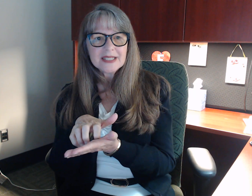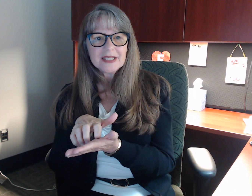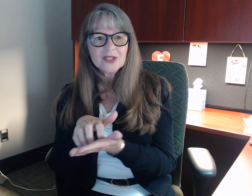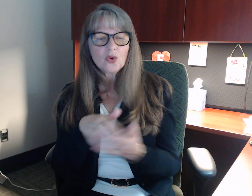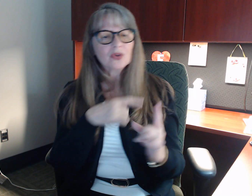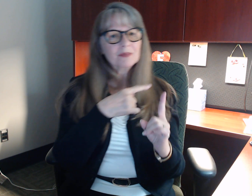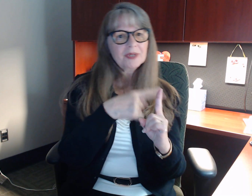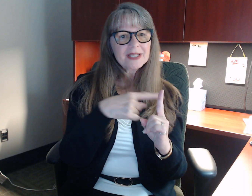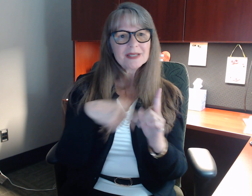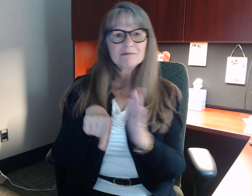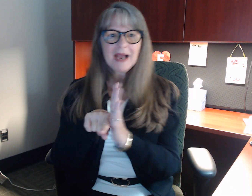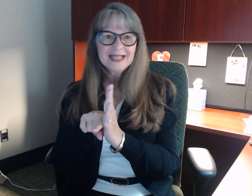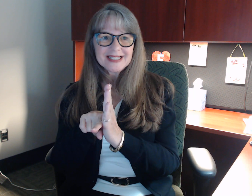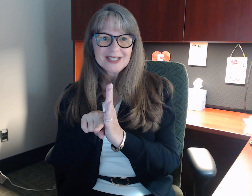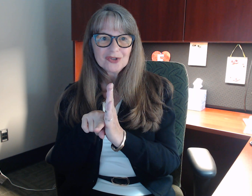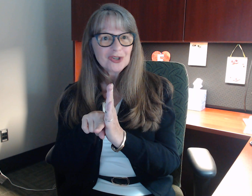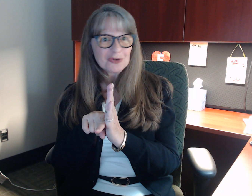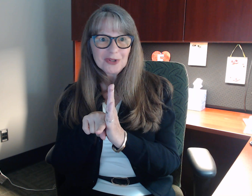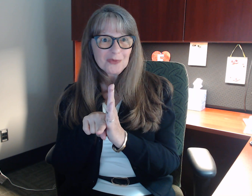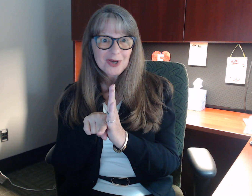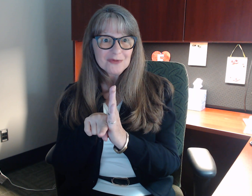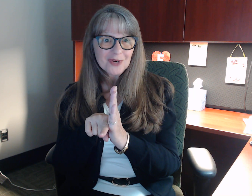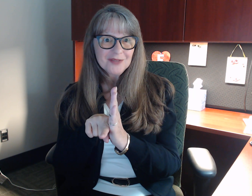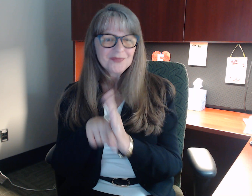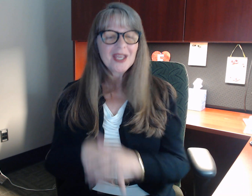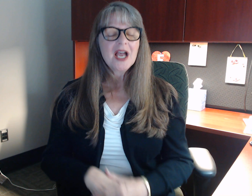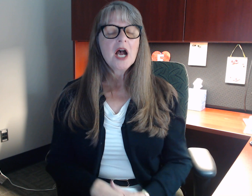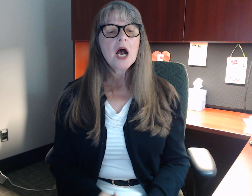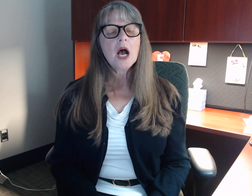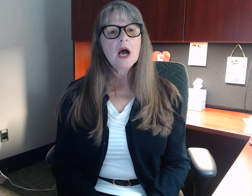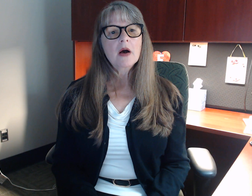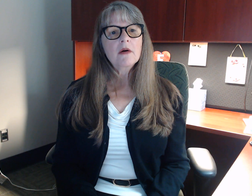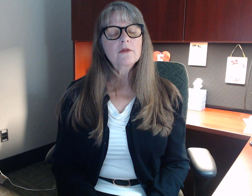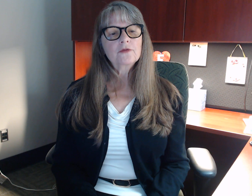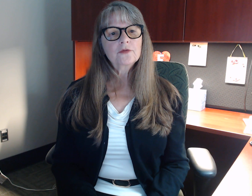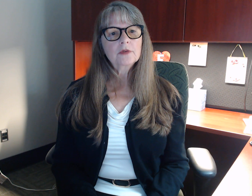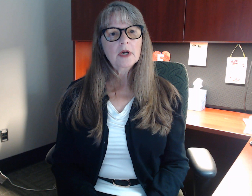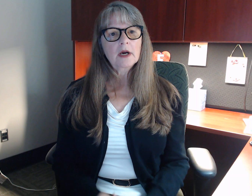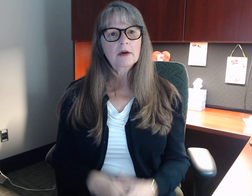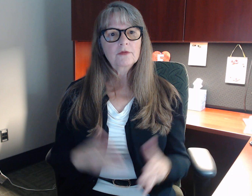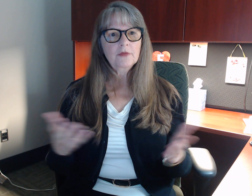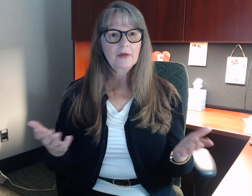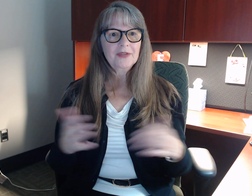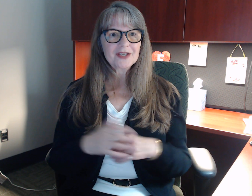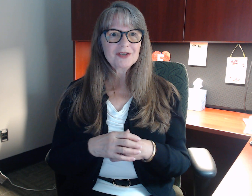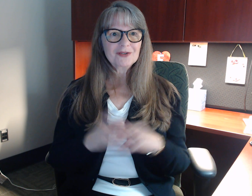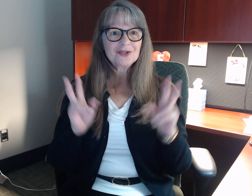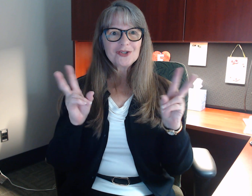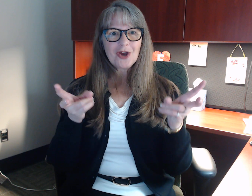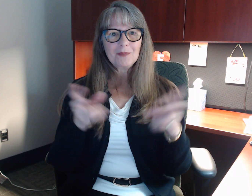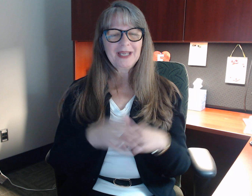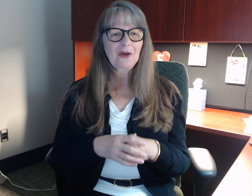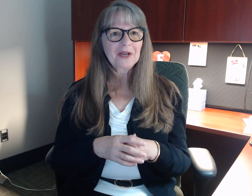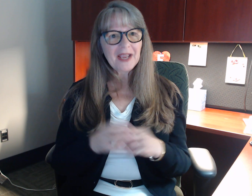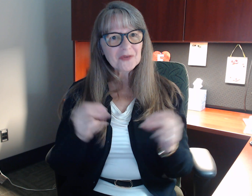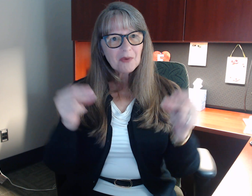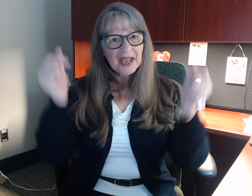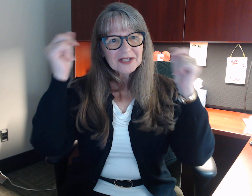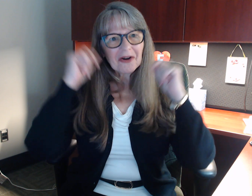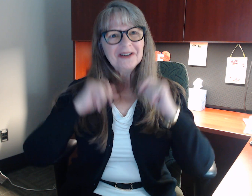or the plus and minuses. You could do either one, right? Of, of this topic. And I already gave it away. Darn.